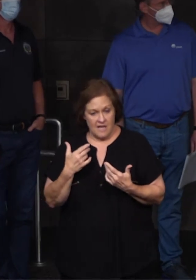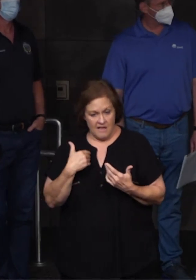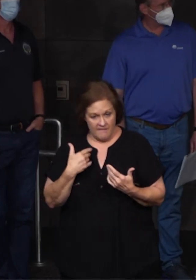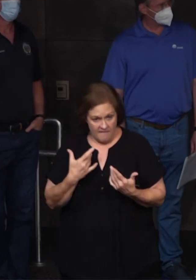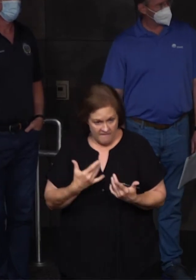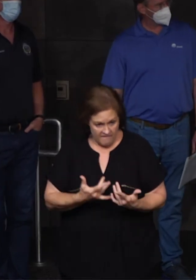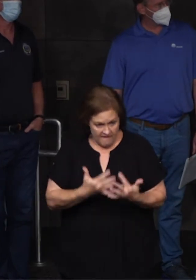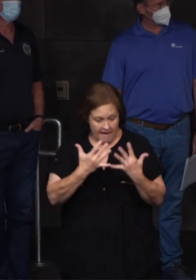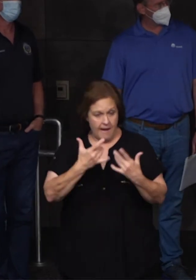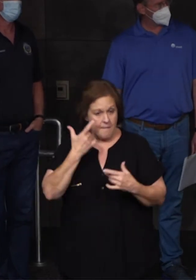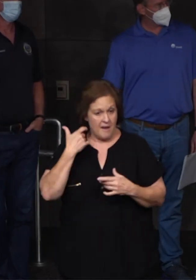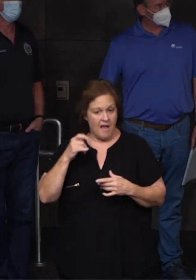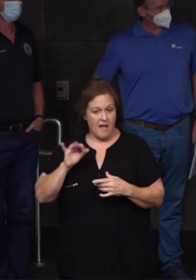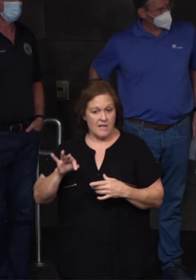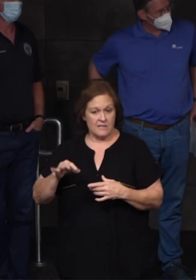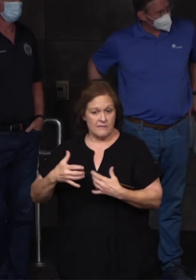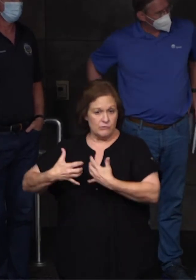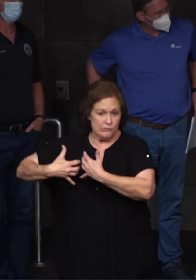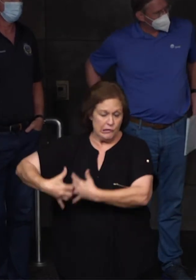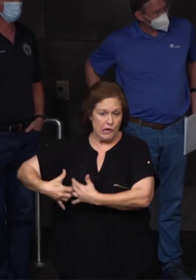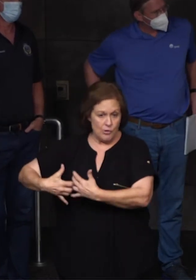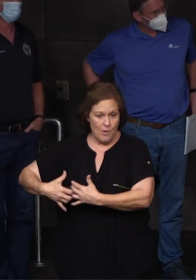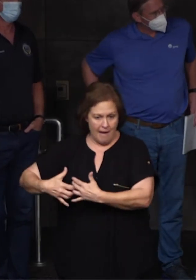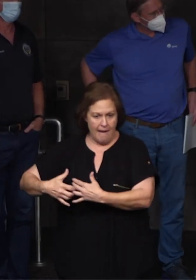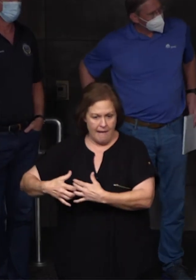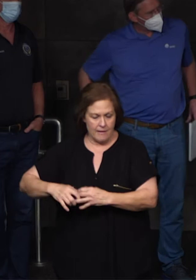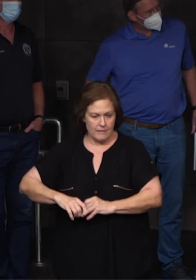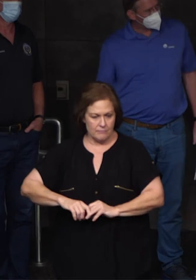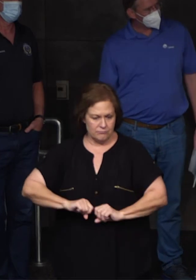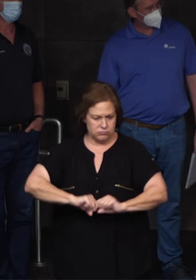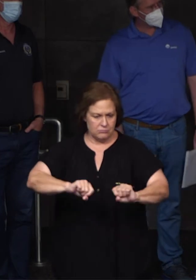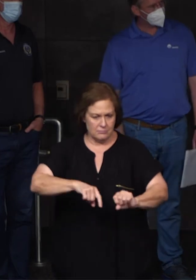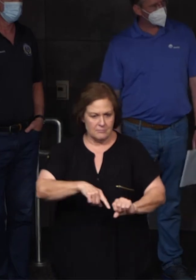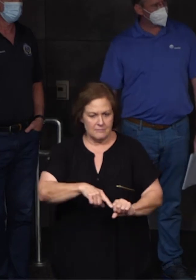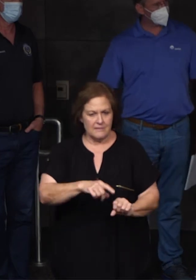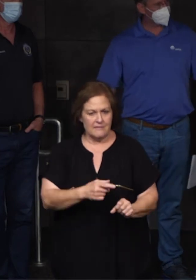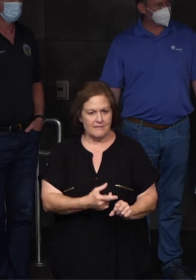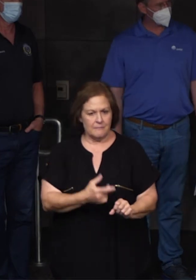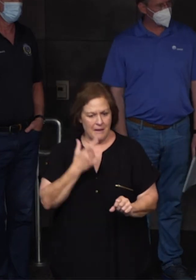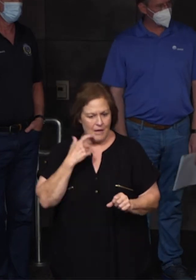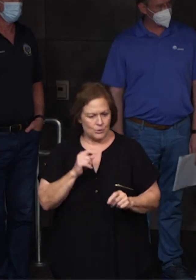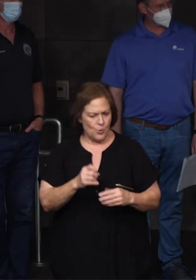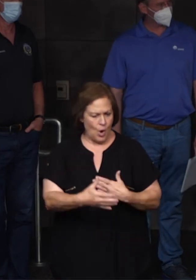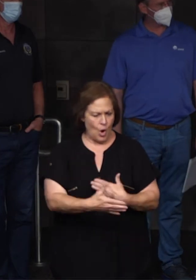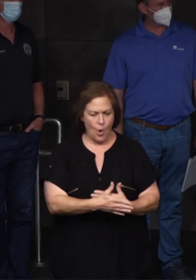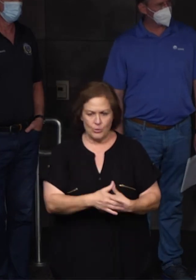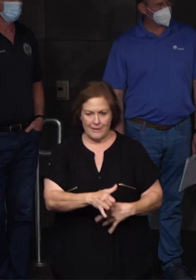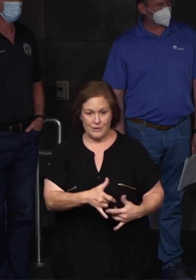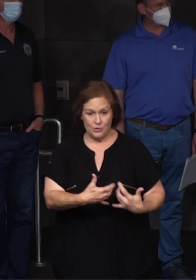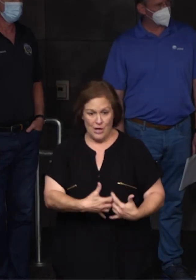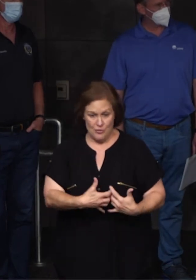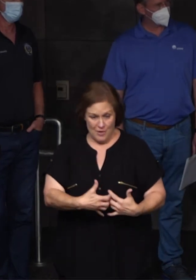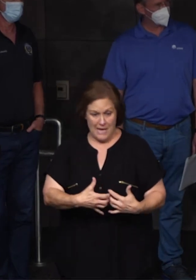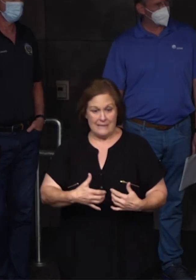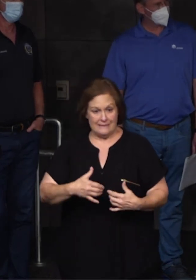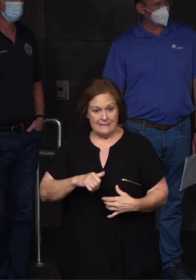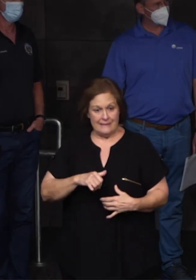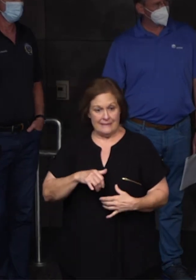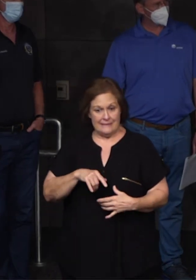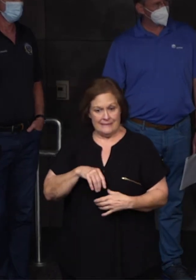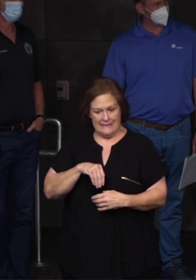due to the generator igniting the fuel that was too close to the generator, igniting this indoors,